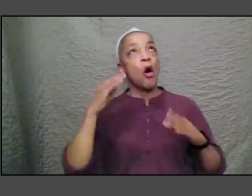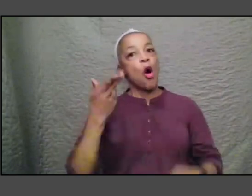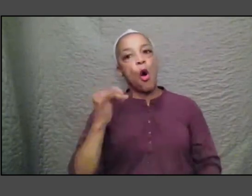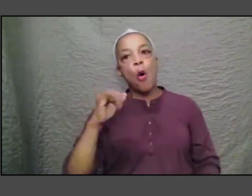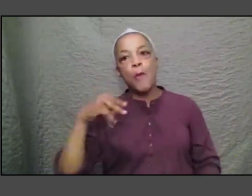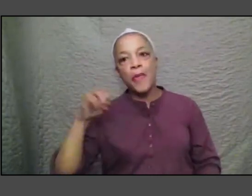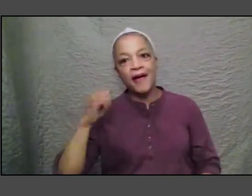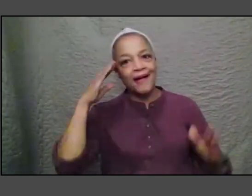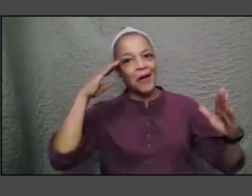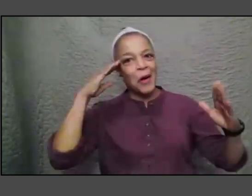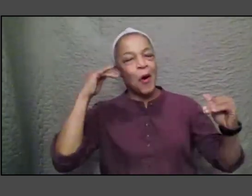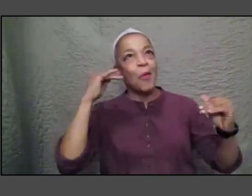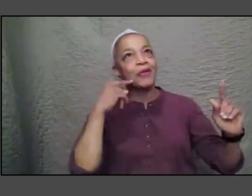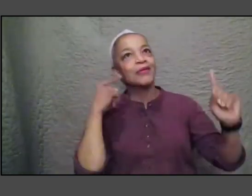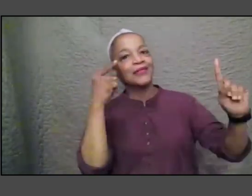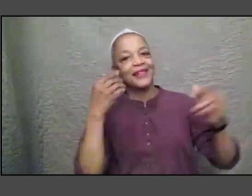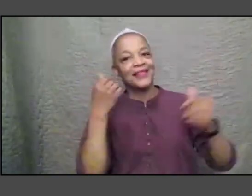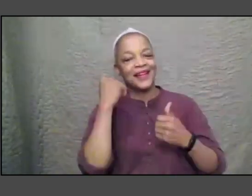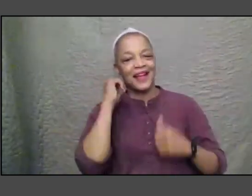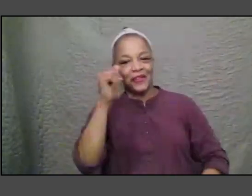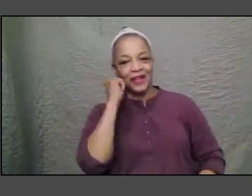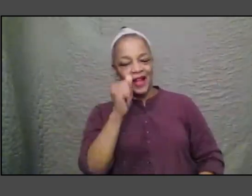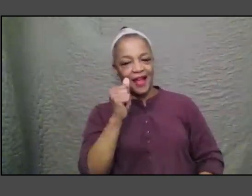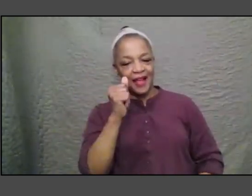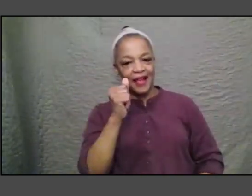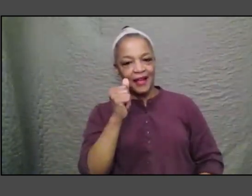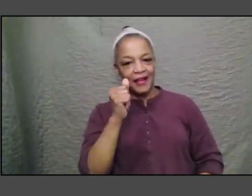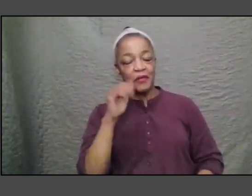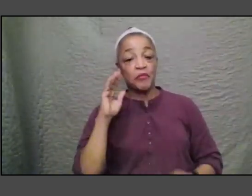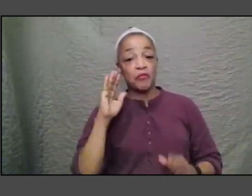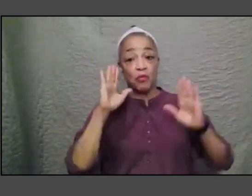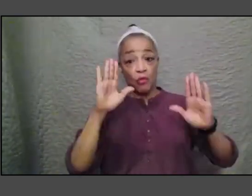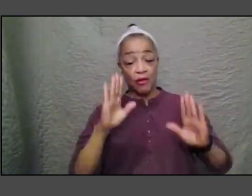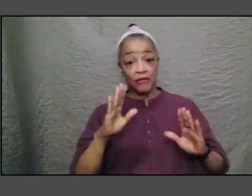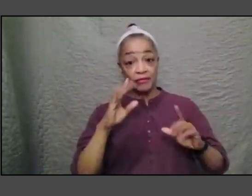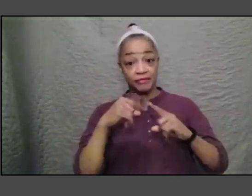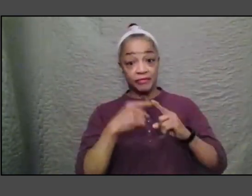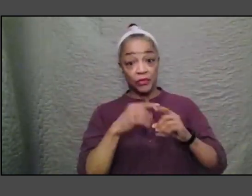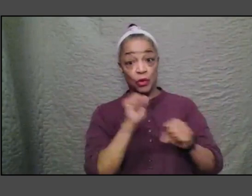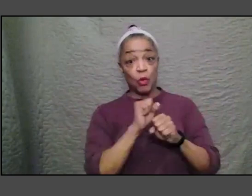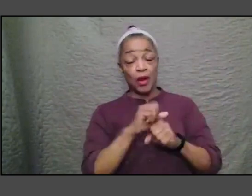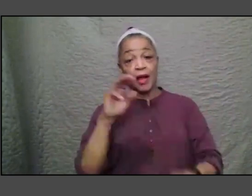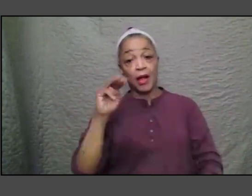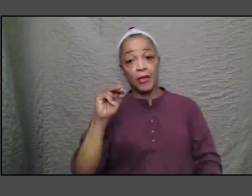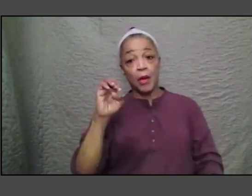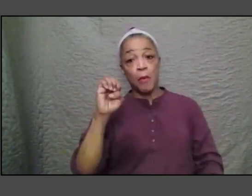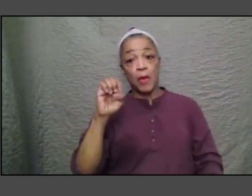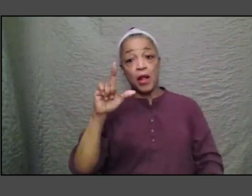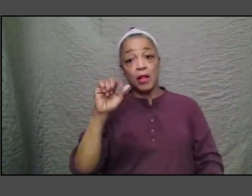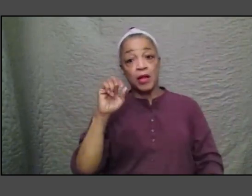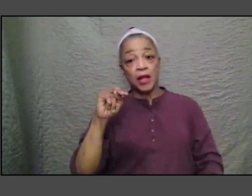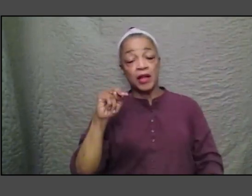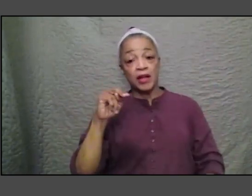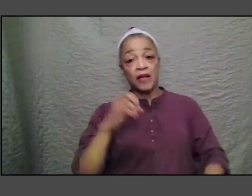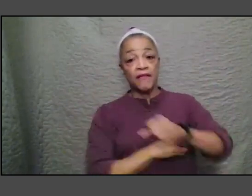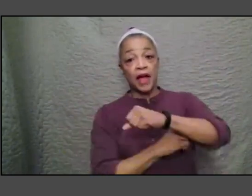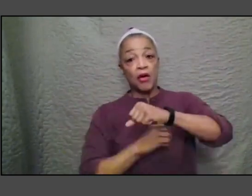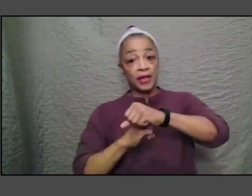wonderful thing about the work that um we're doing at the Mellon Foundation is that we're able to see kind of across the